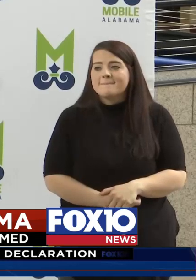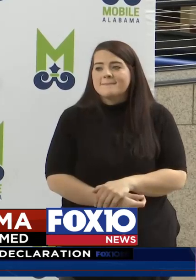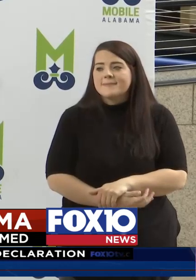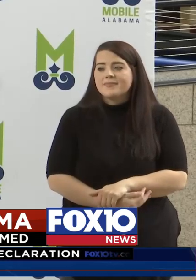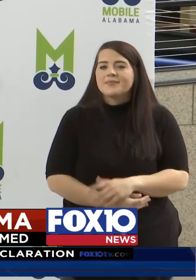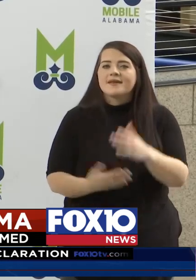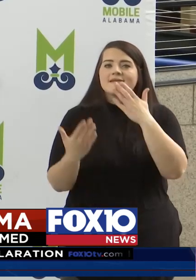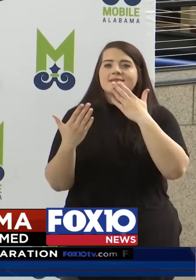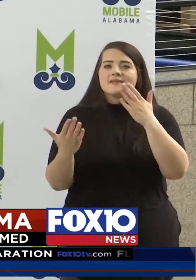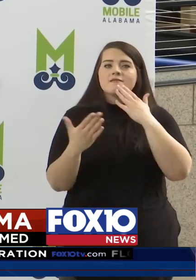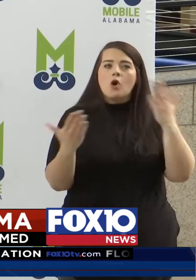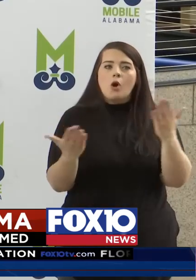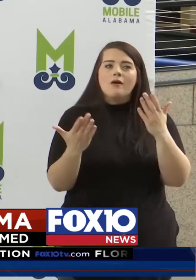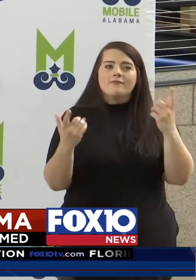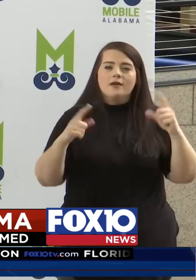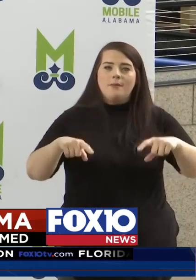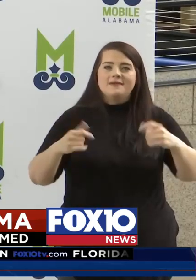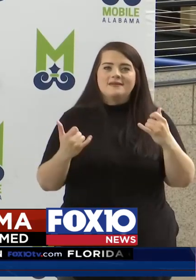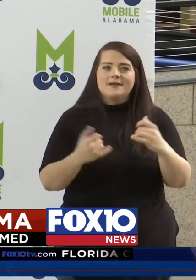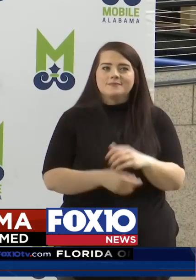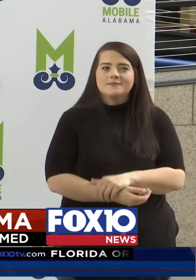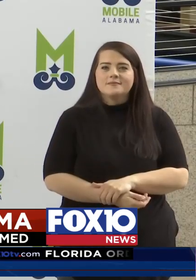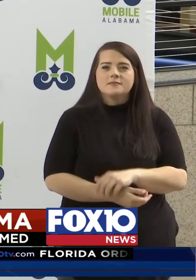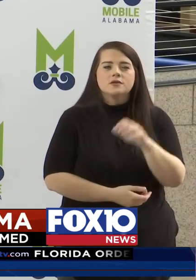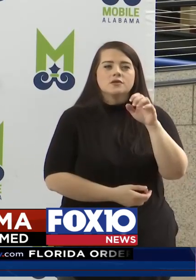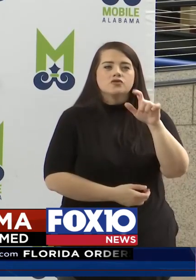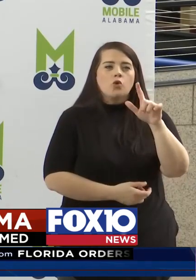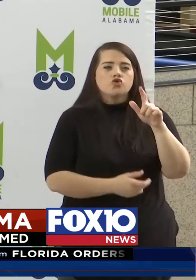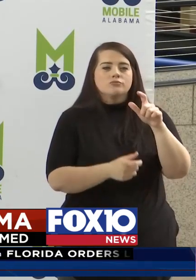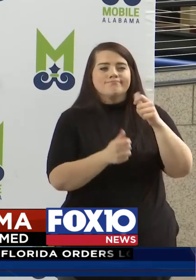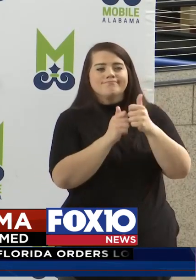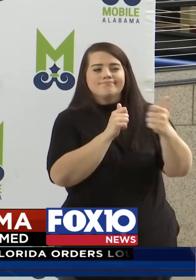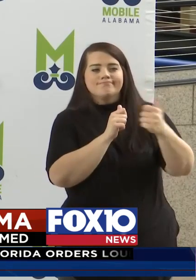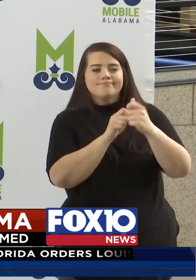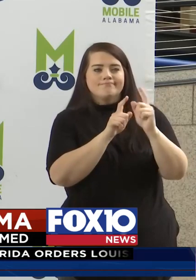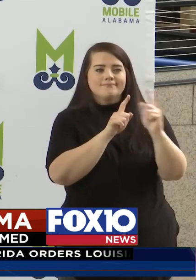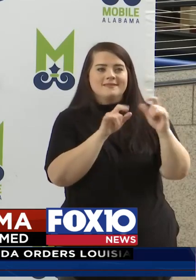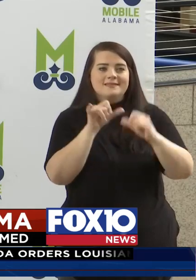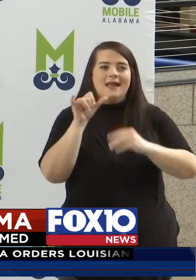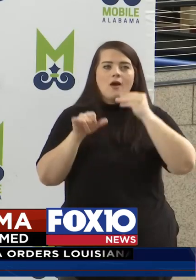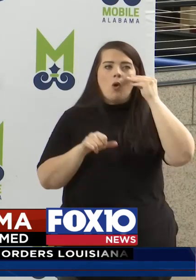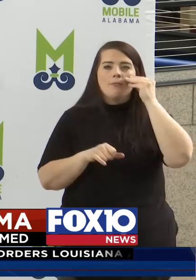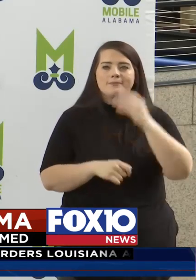Any thank you very much for being here. Social distancing, stay home.